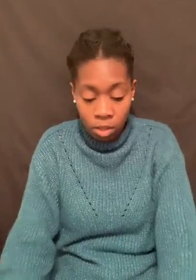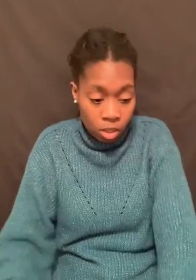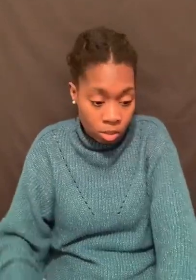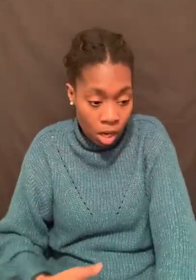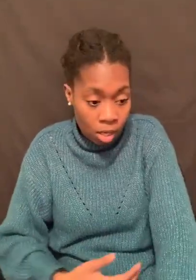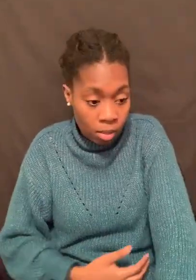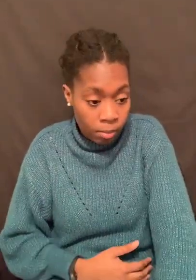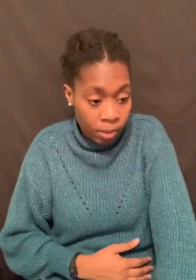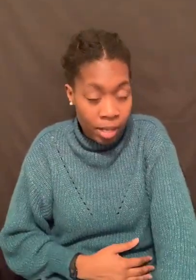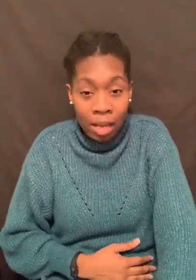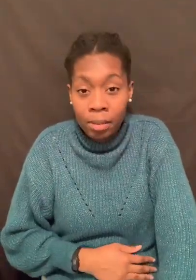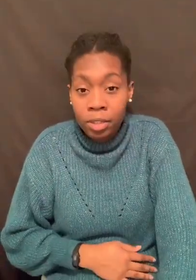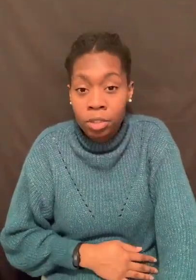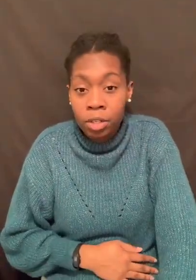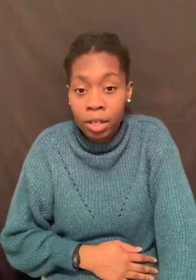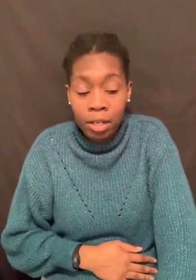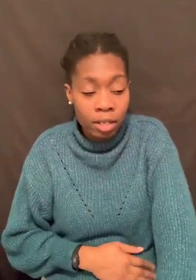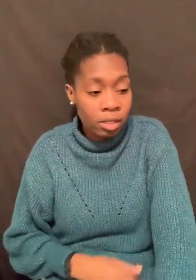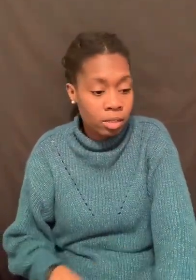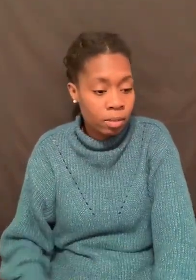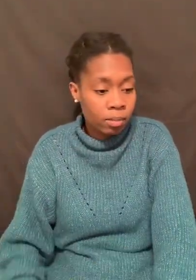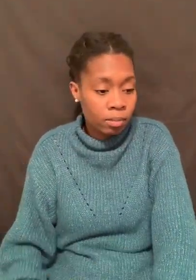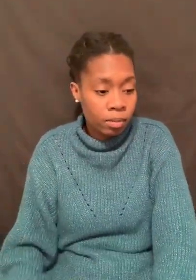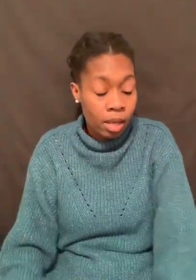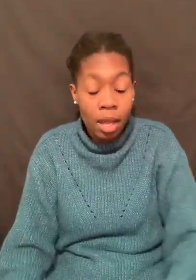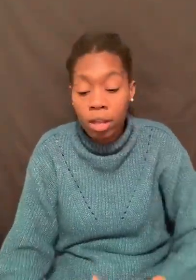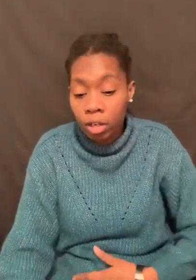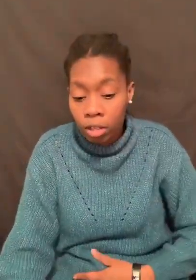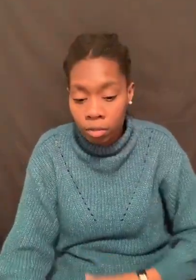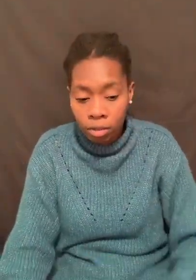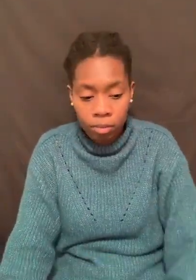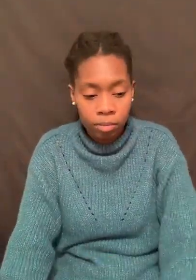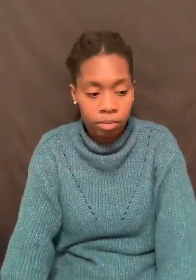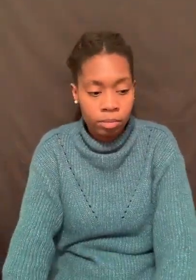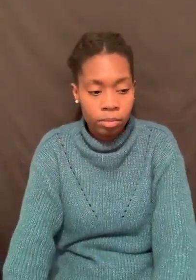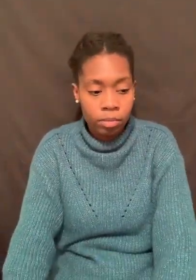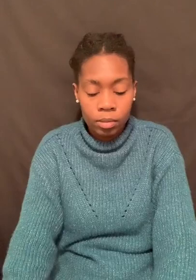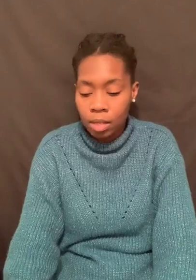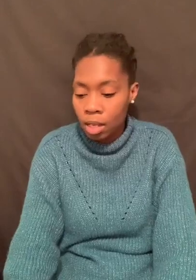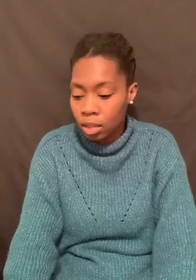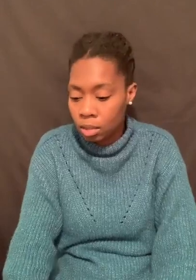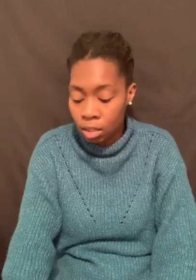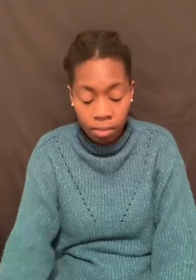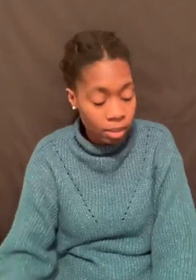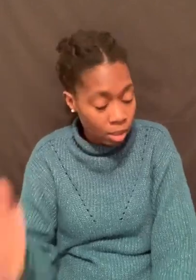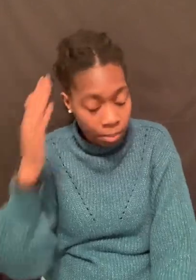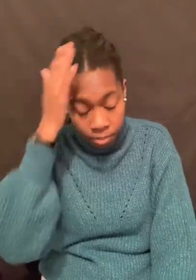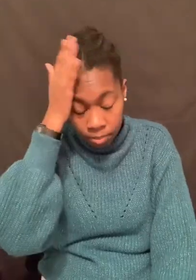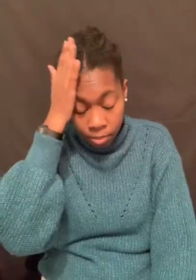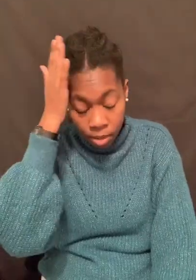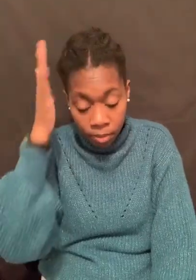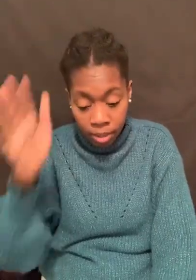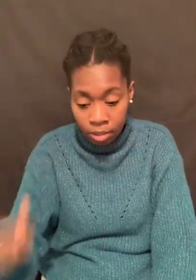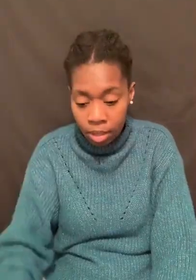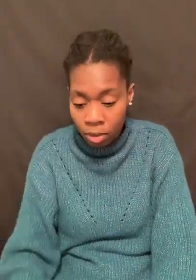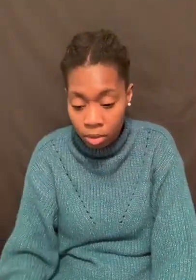You're going to start making damage to your kidneys and your liver. Yeah. It's going to mess up. Some brain cells.